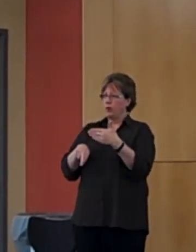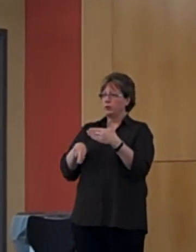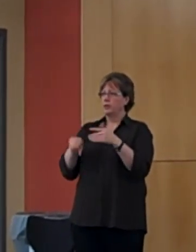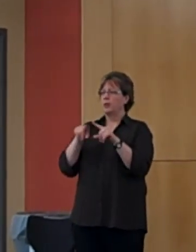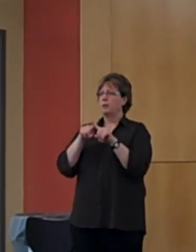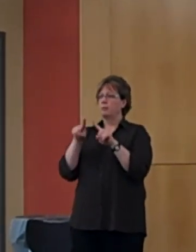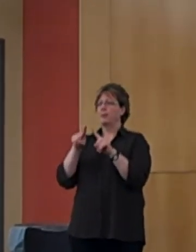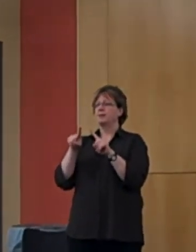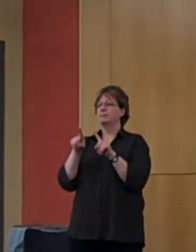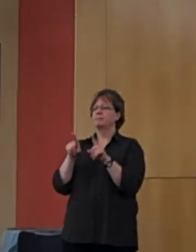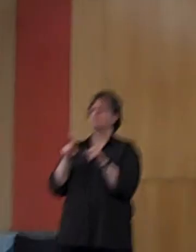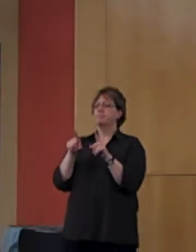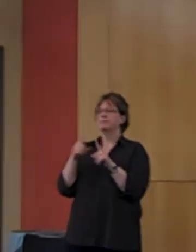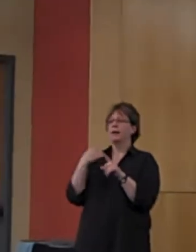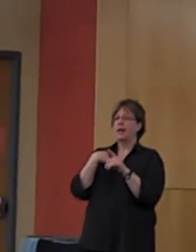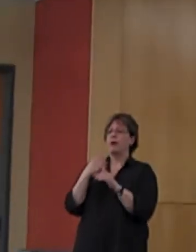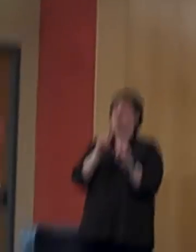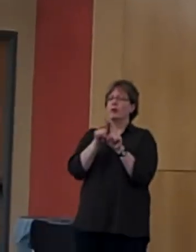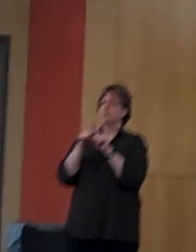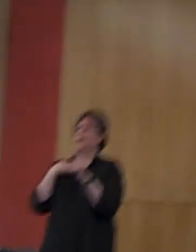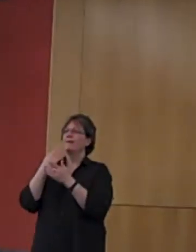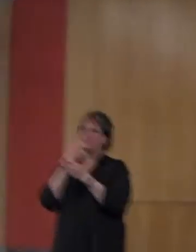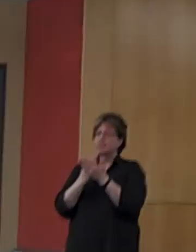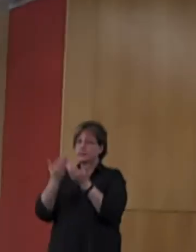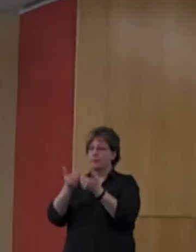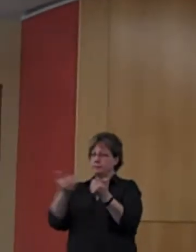lies in the underlying reasons for performing the practice.